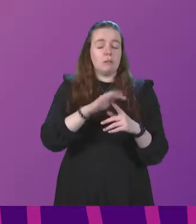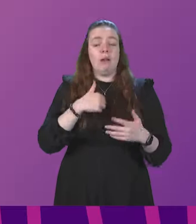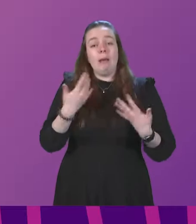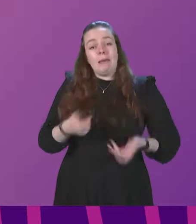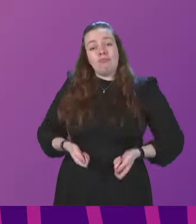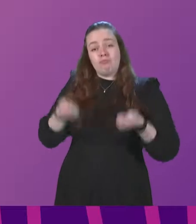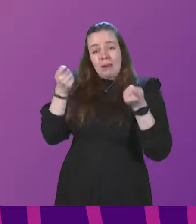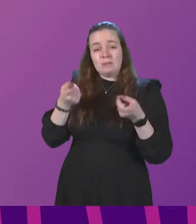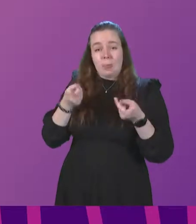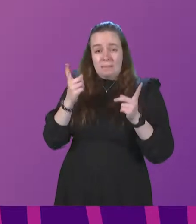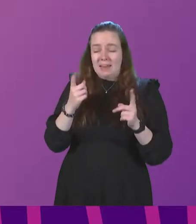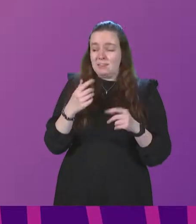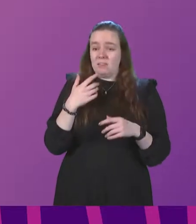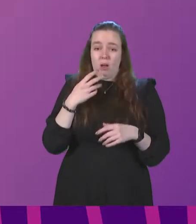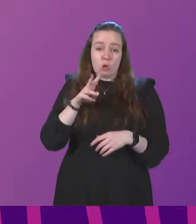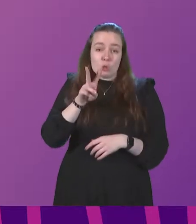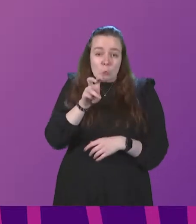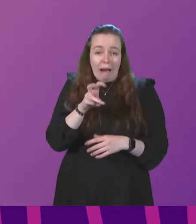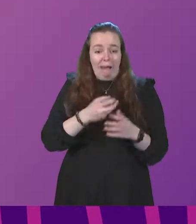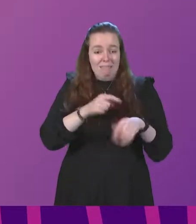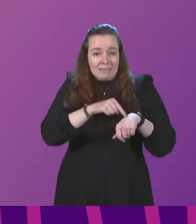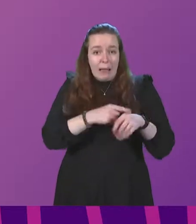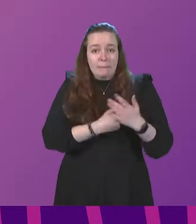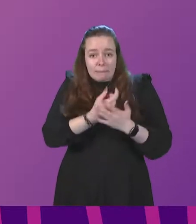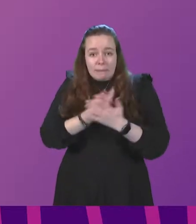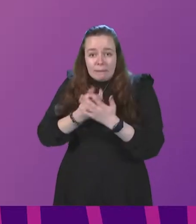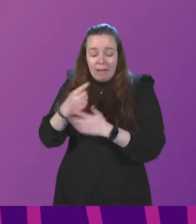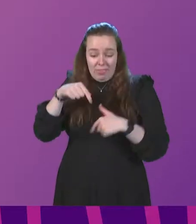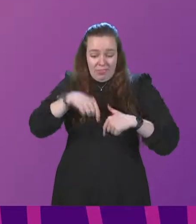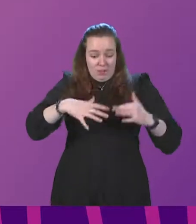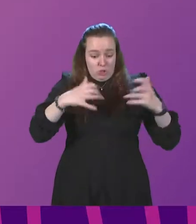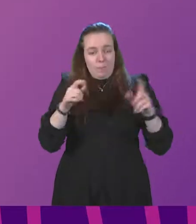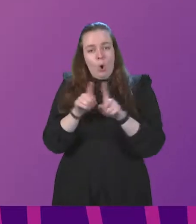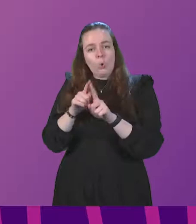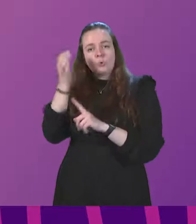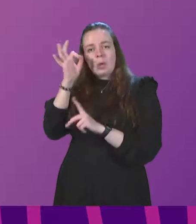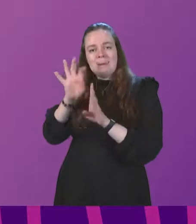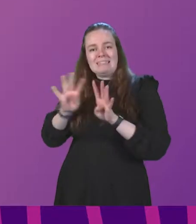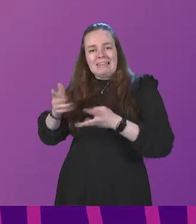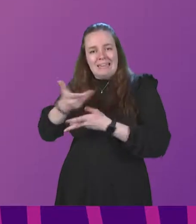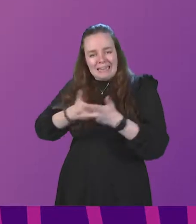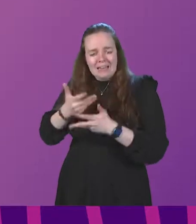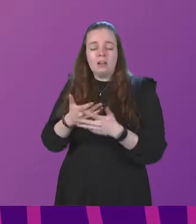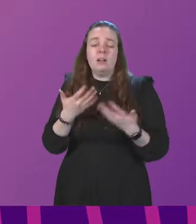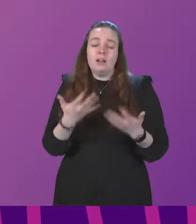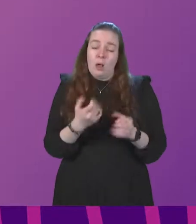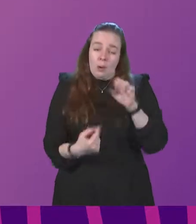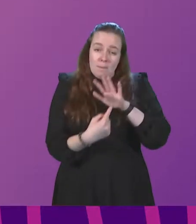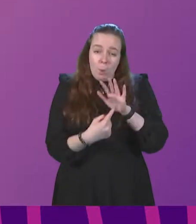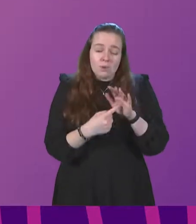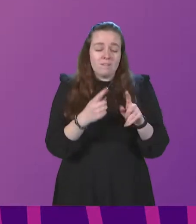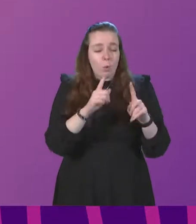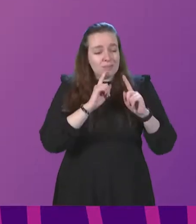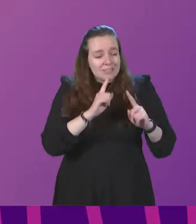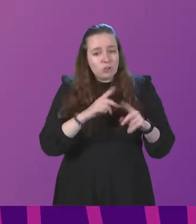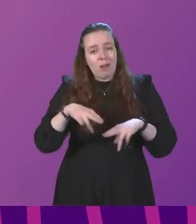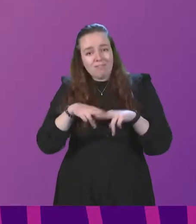with the Minister on no fewer than 12 occasions in this chamber and in committee. And it's vital now that to rebuild confidence amongst teachers, families